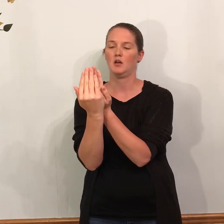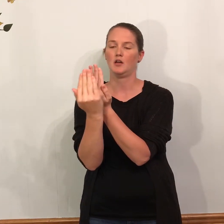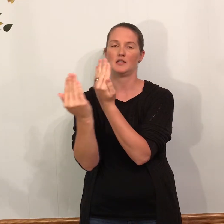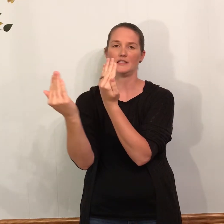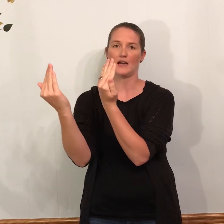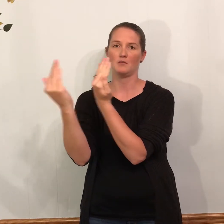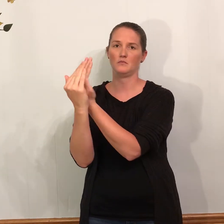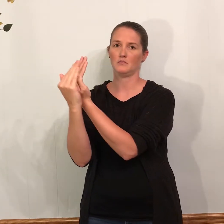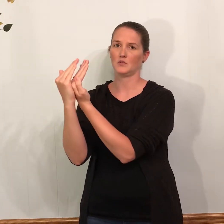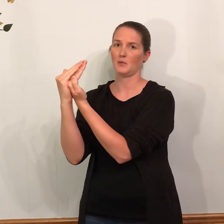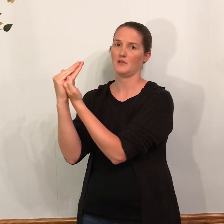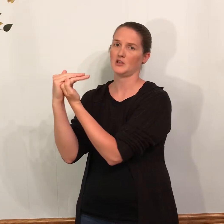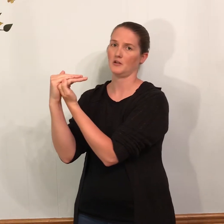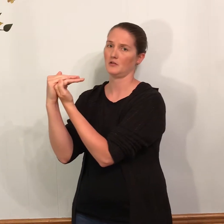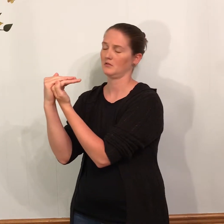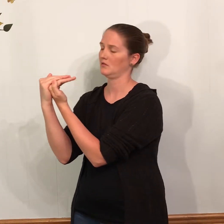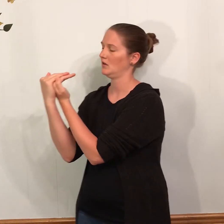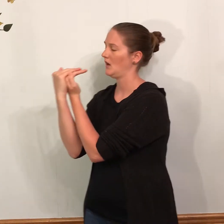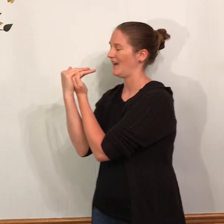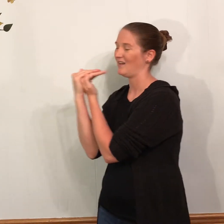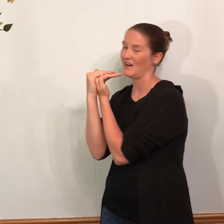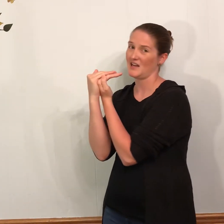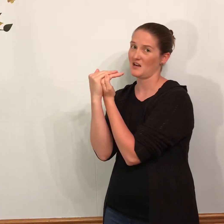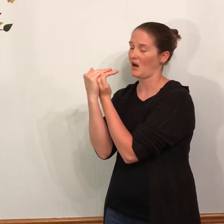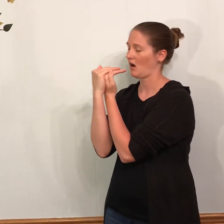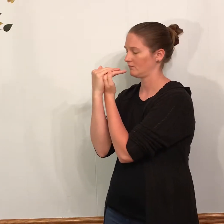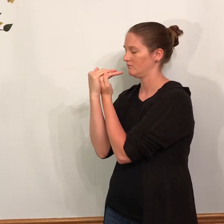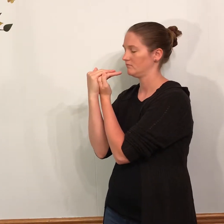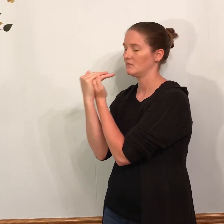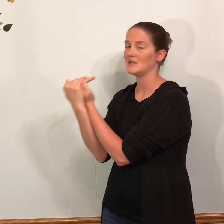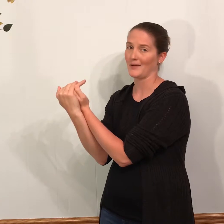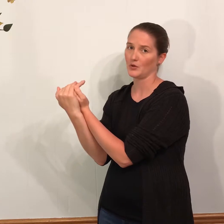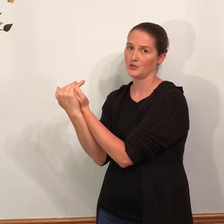You're going to stack them on top of each other and you're going to eat it. Sandwich.